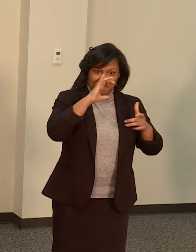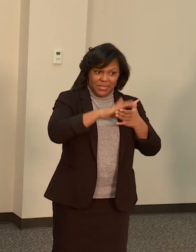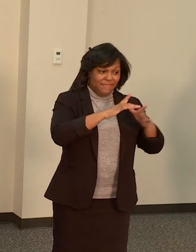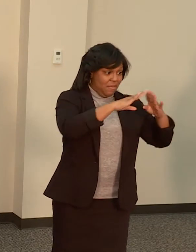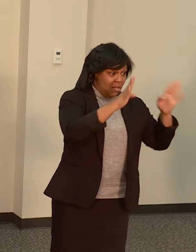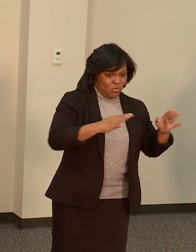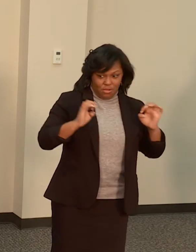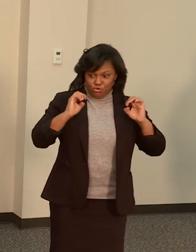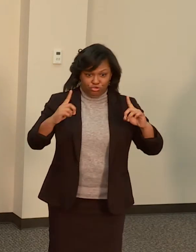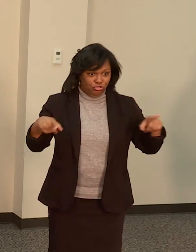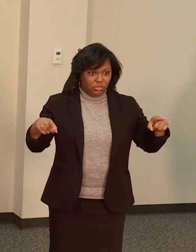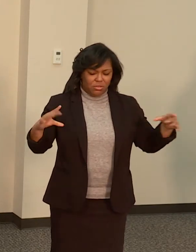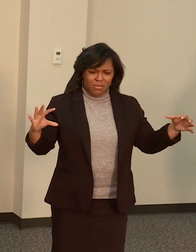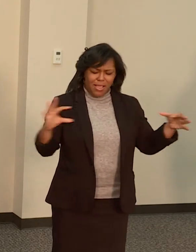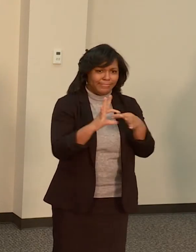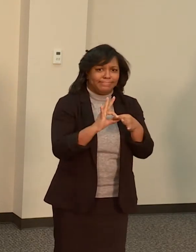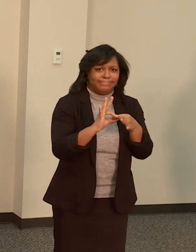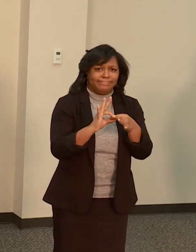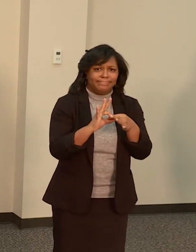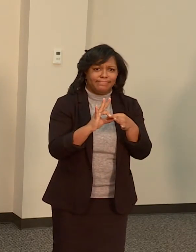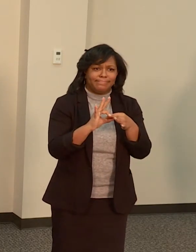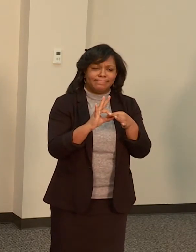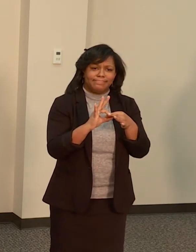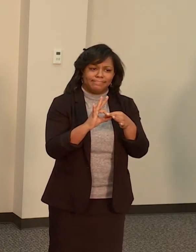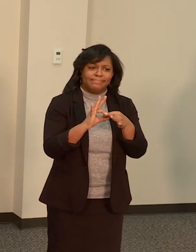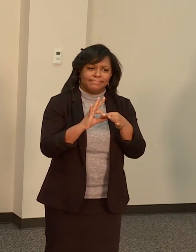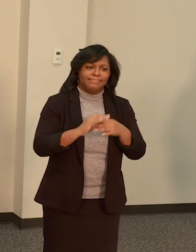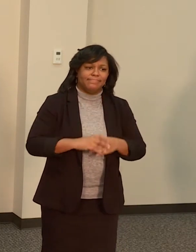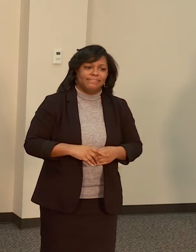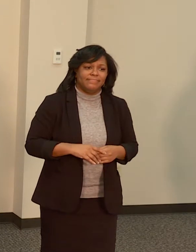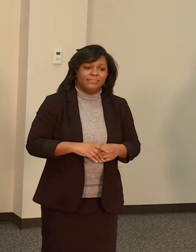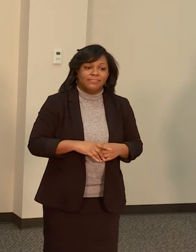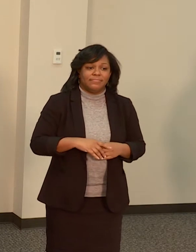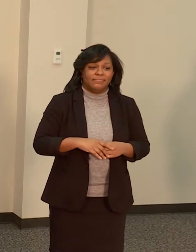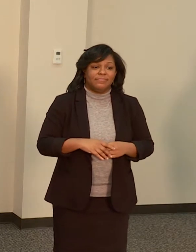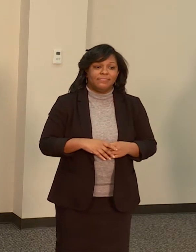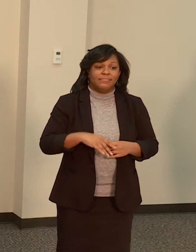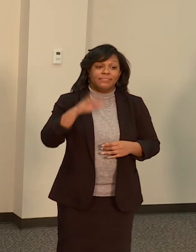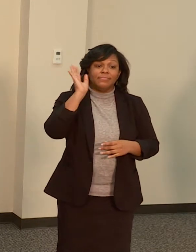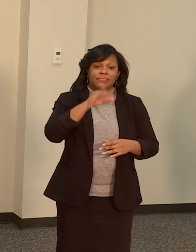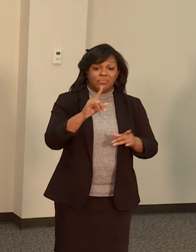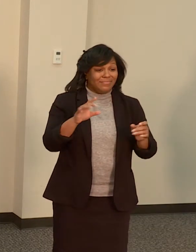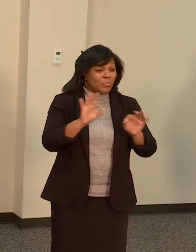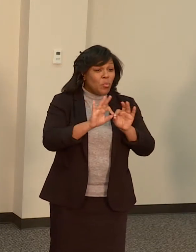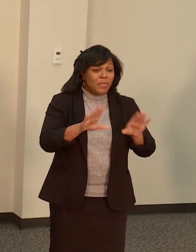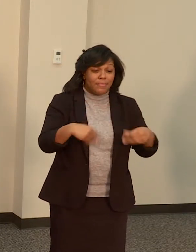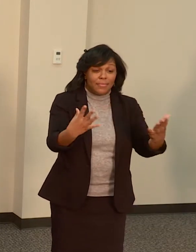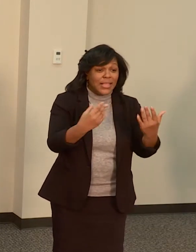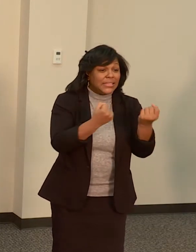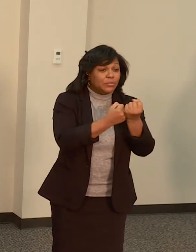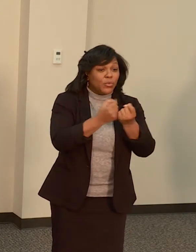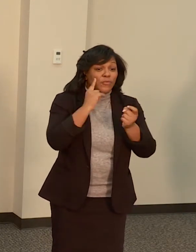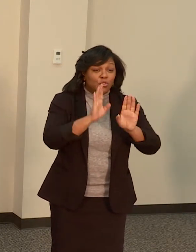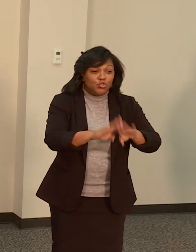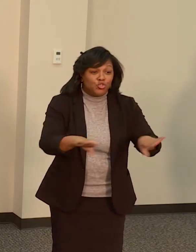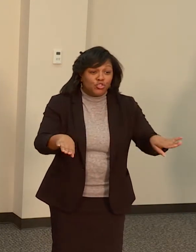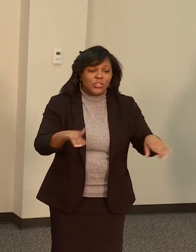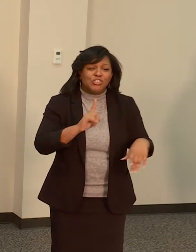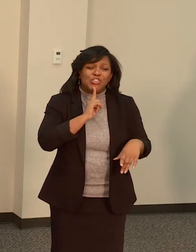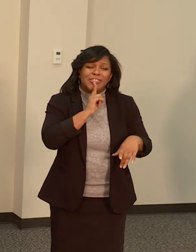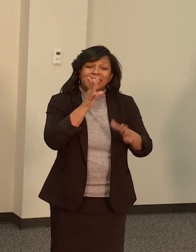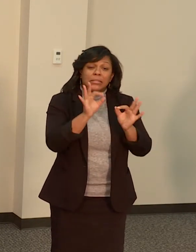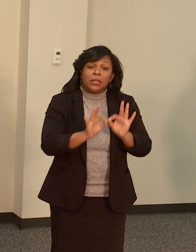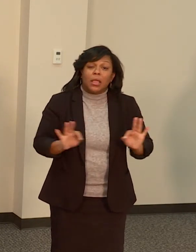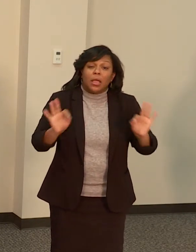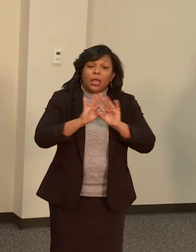We know that providing support to our children in critical times can break a cycle